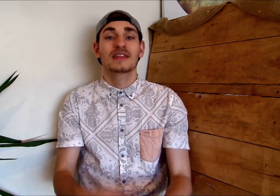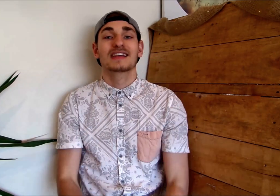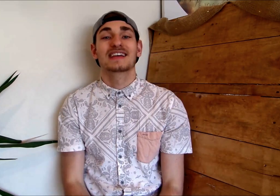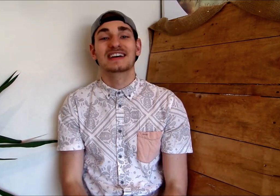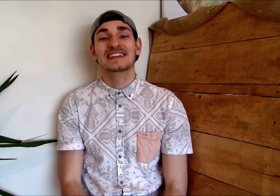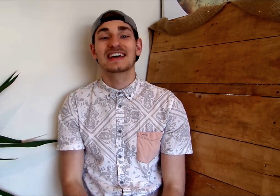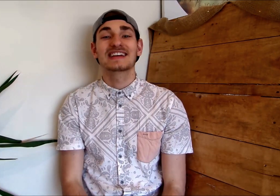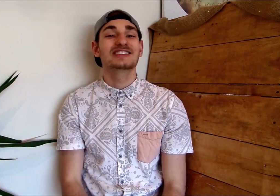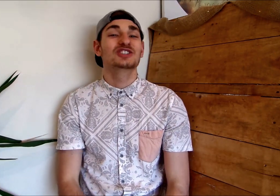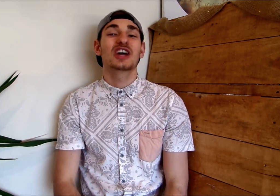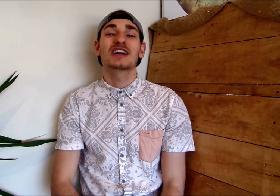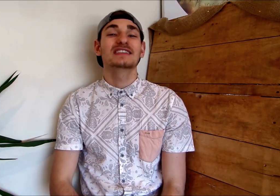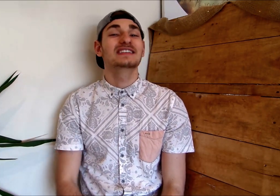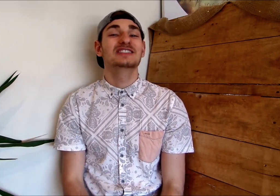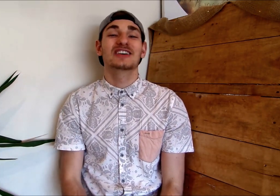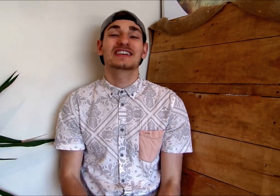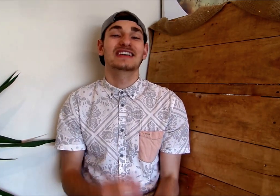Kind of like Jolly Chunky.